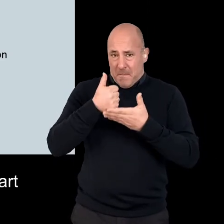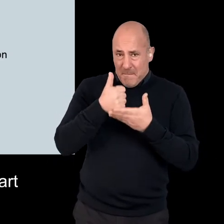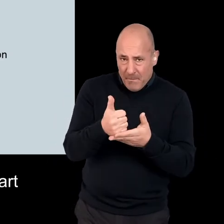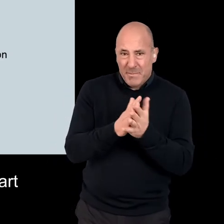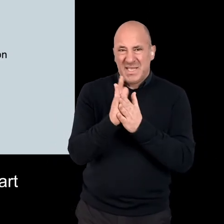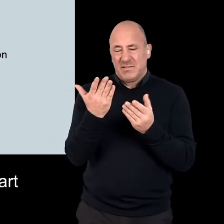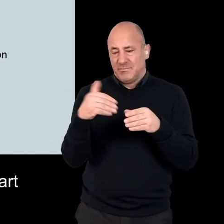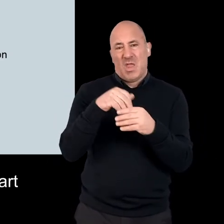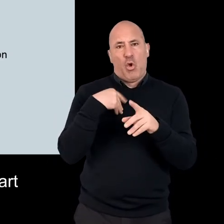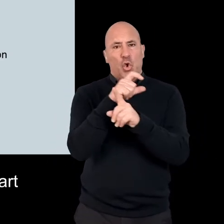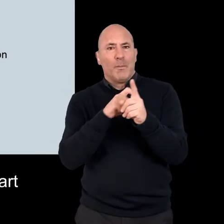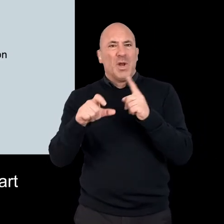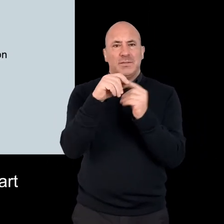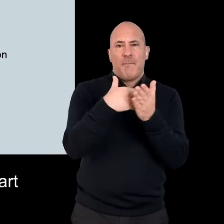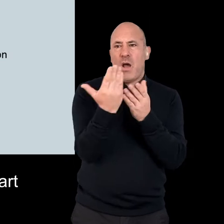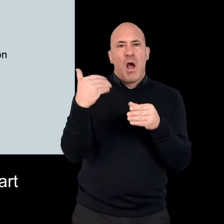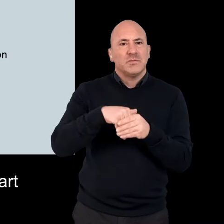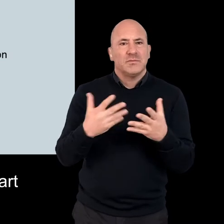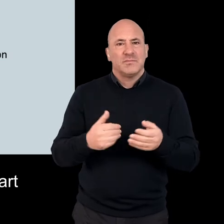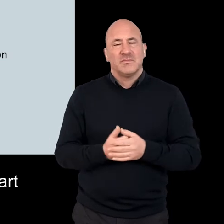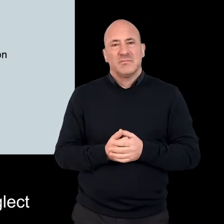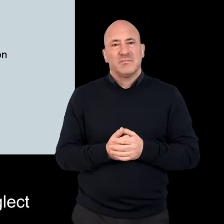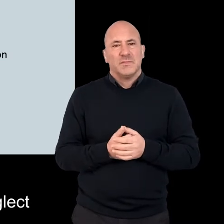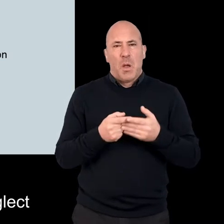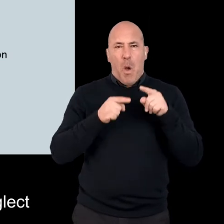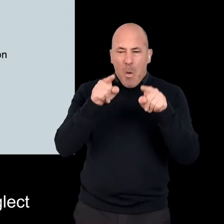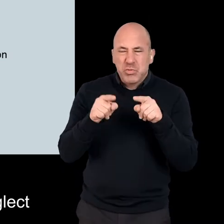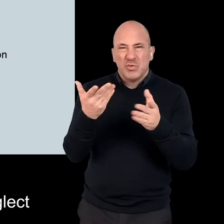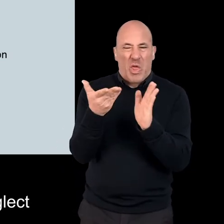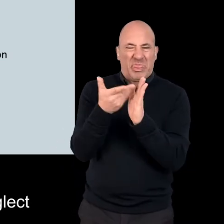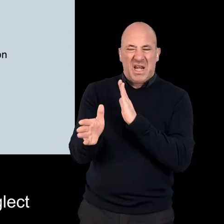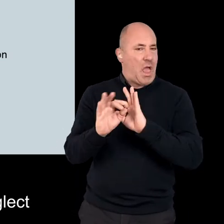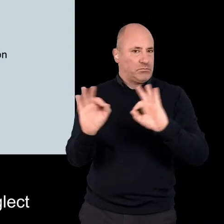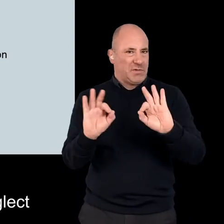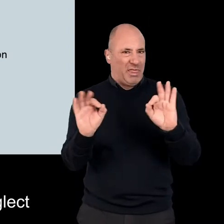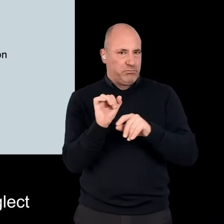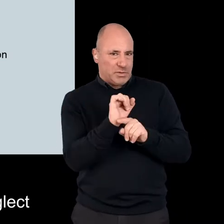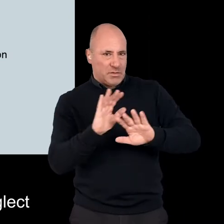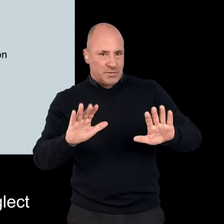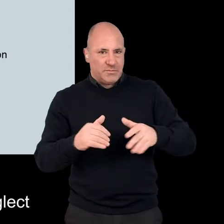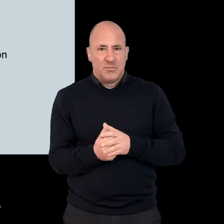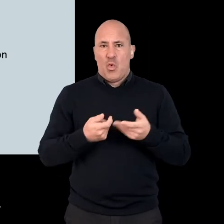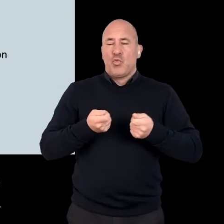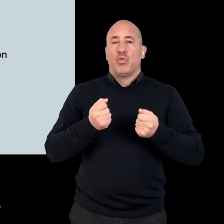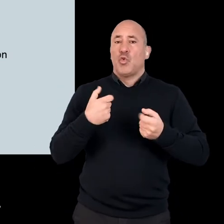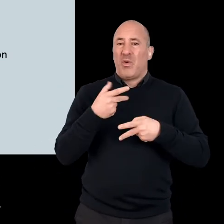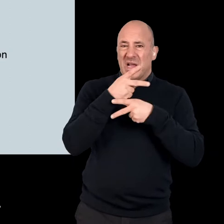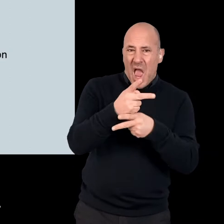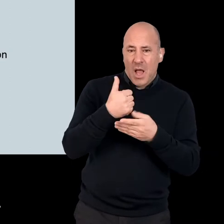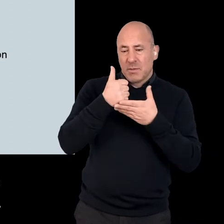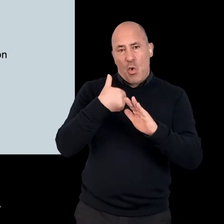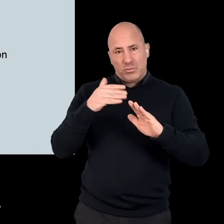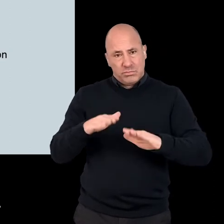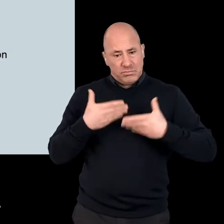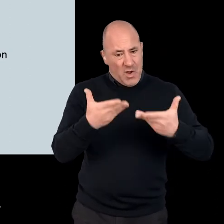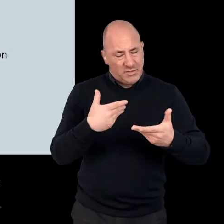Supported to live and be a part of our communities. Protected from abuse and neglect. And in control over the care